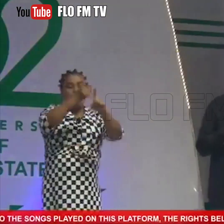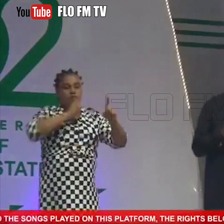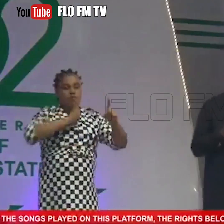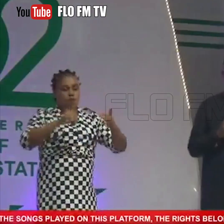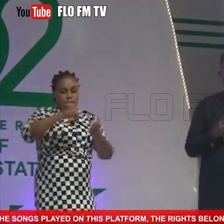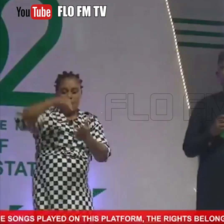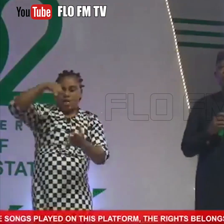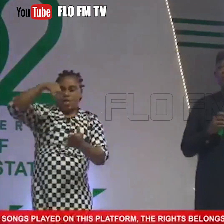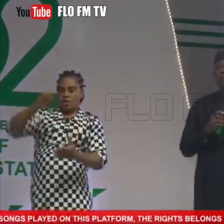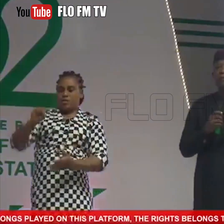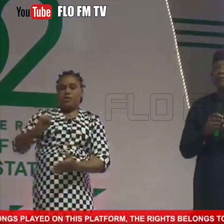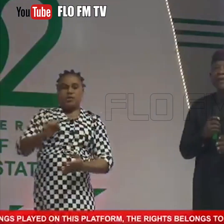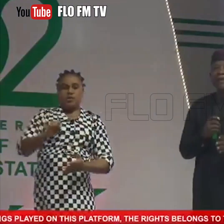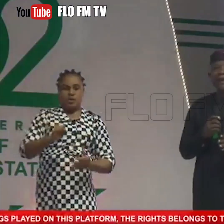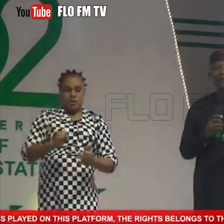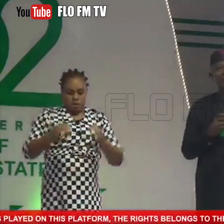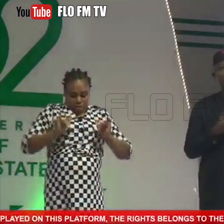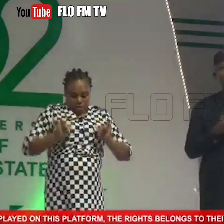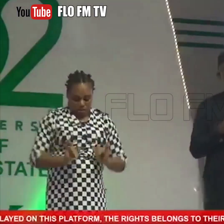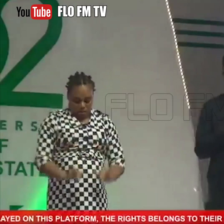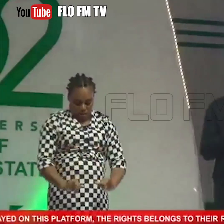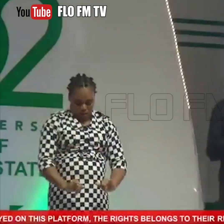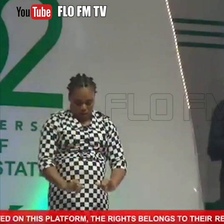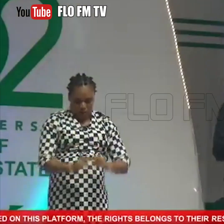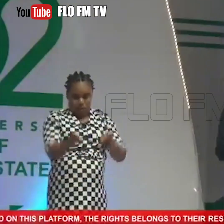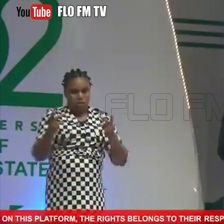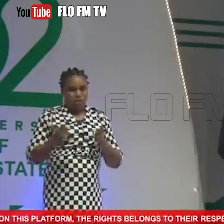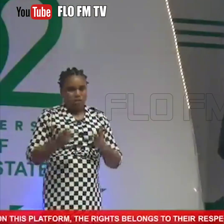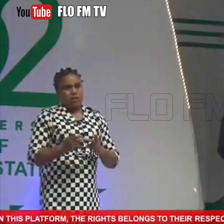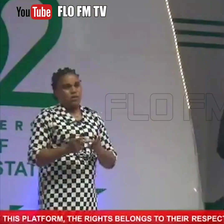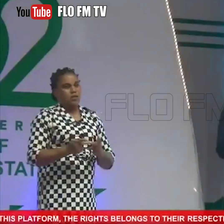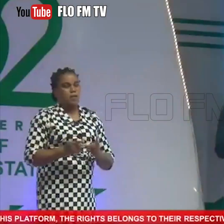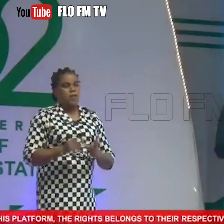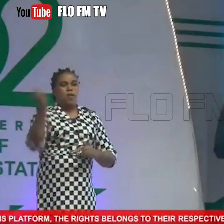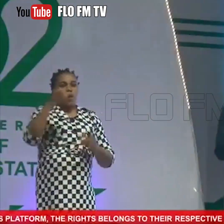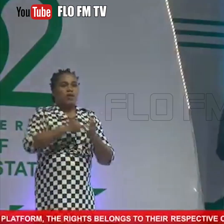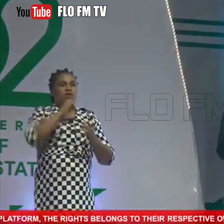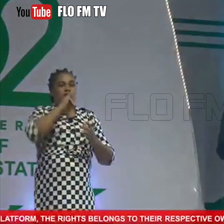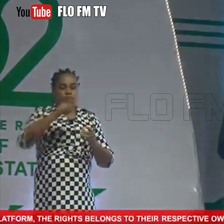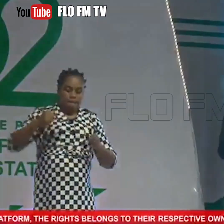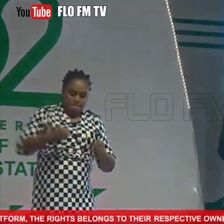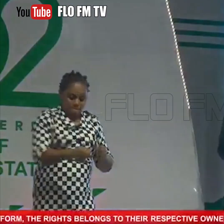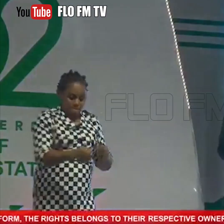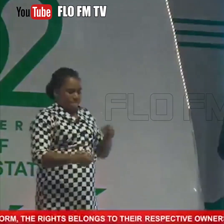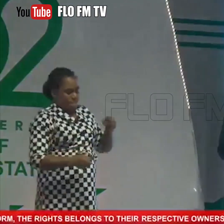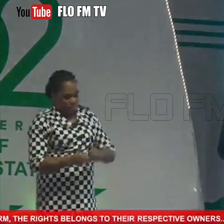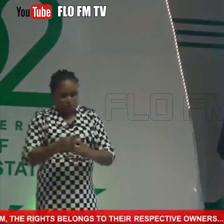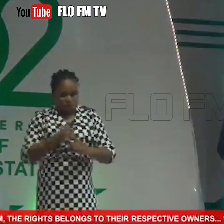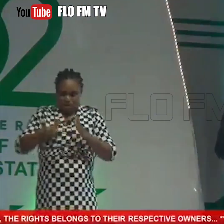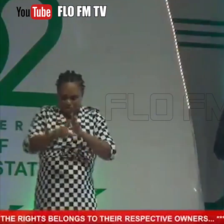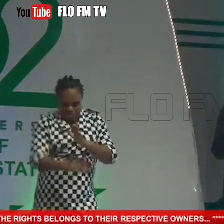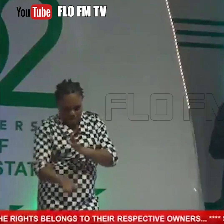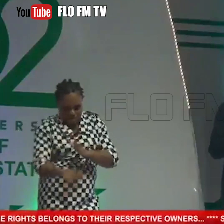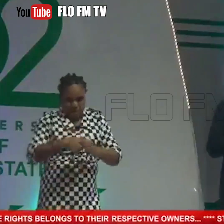its stagnant state, where it's been punching so much below its